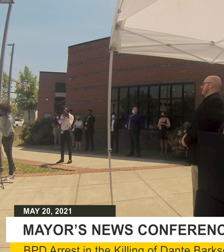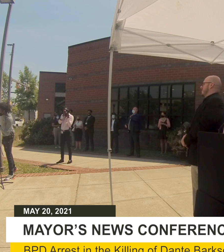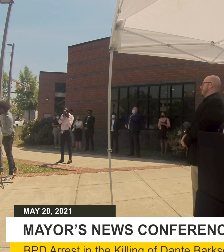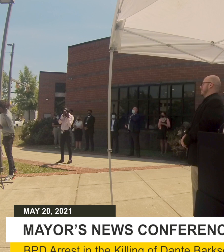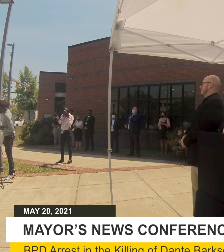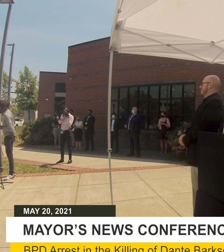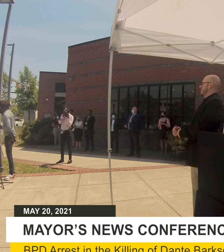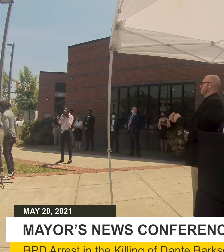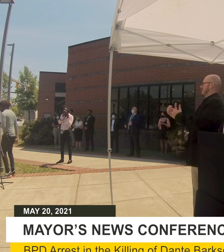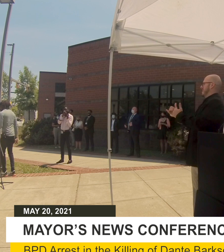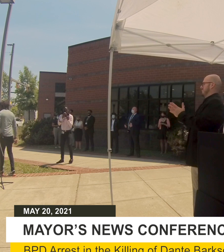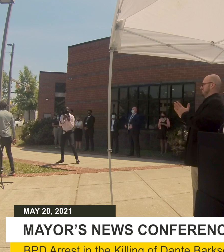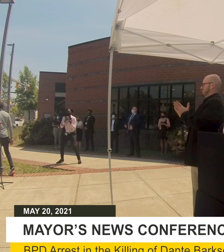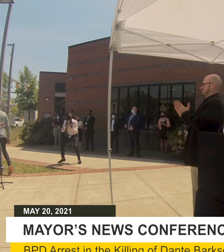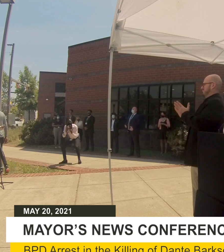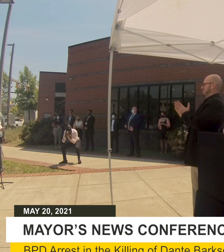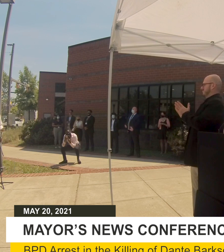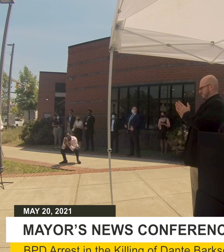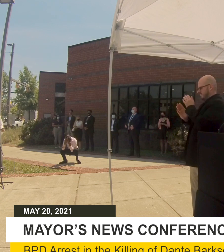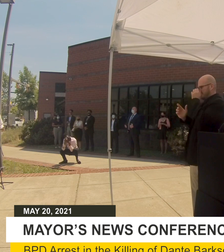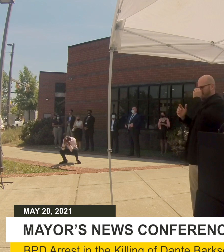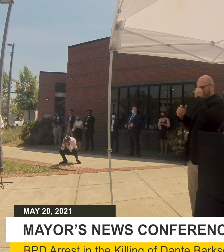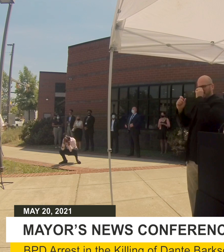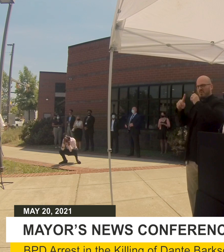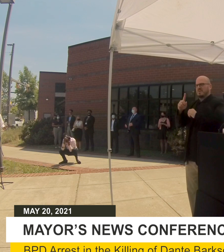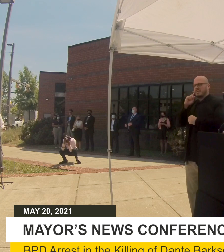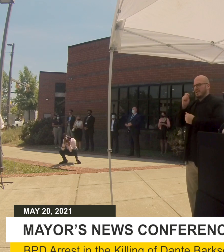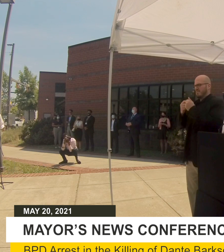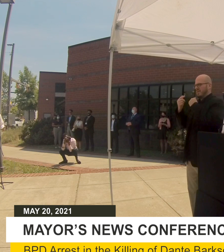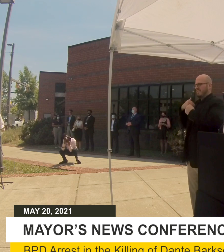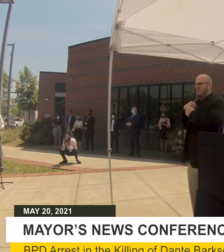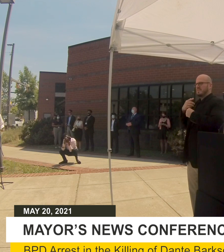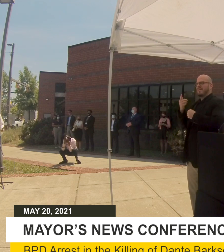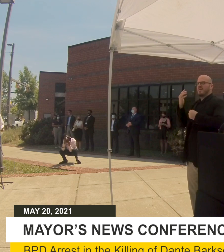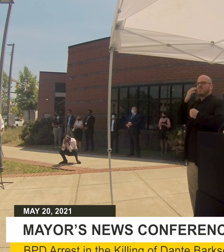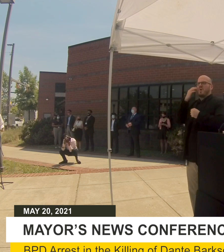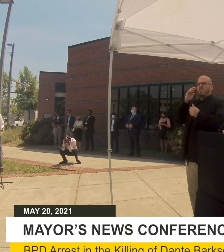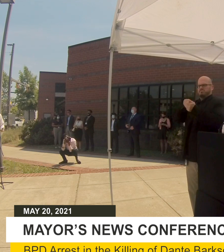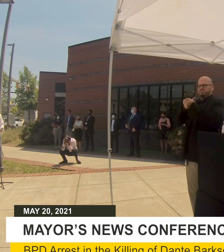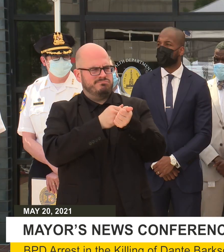Try it now. A question I think everybody has is, is there a known motive?